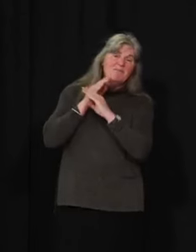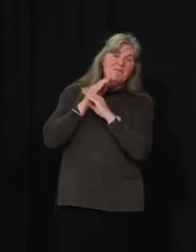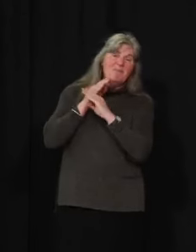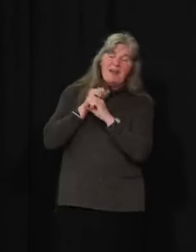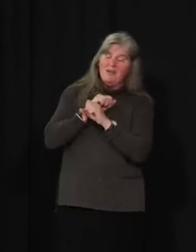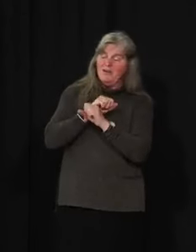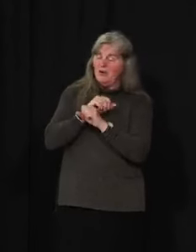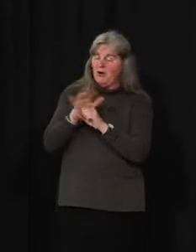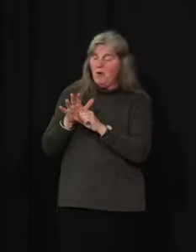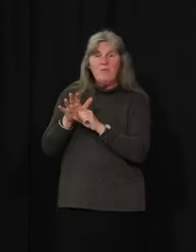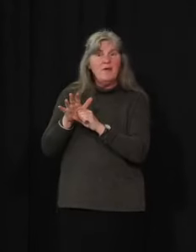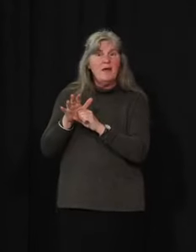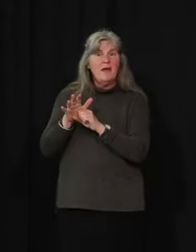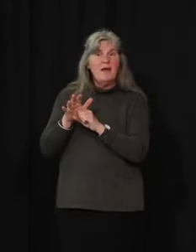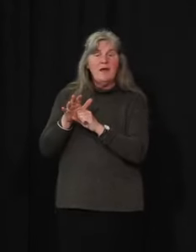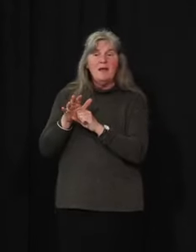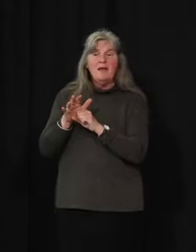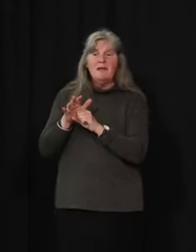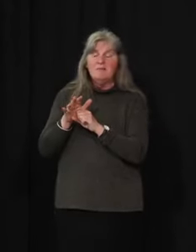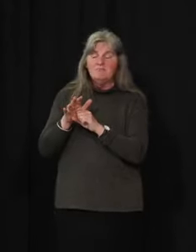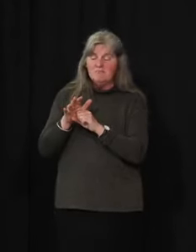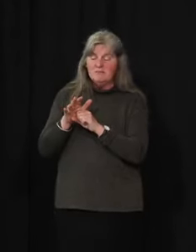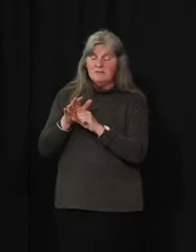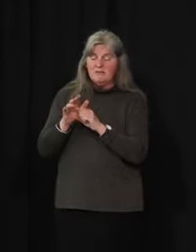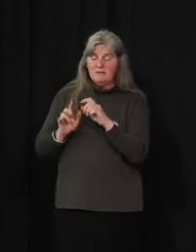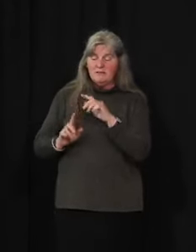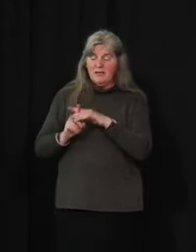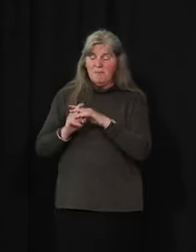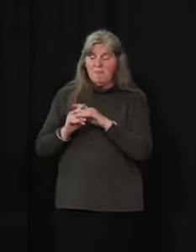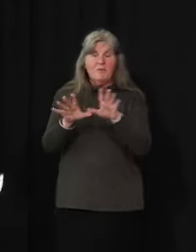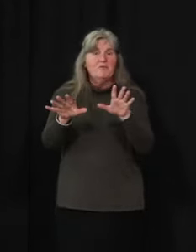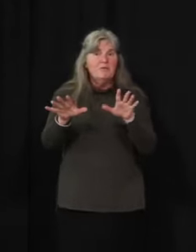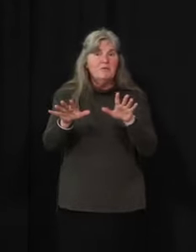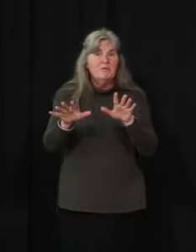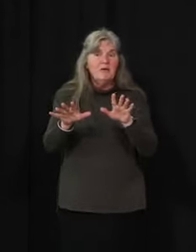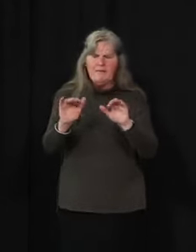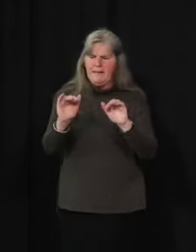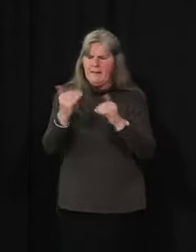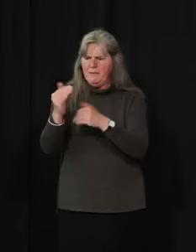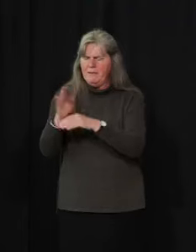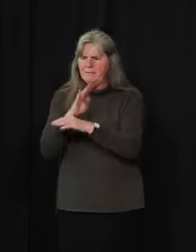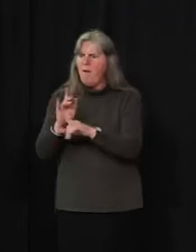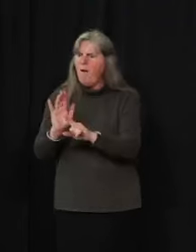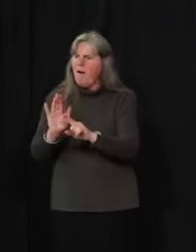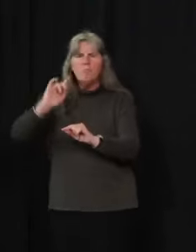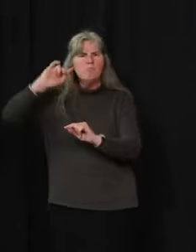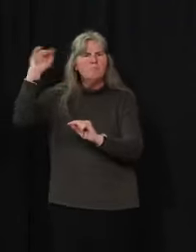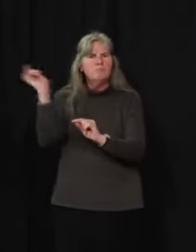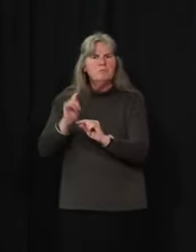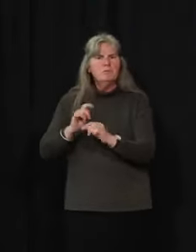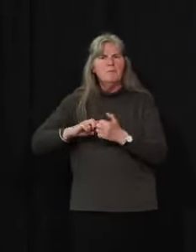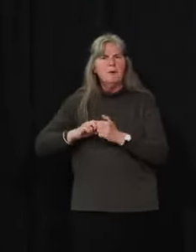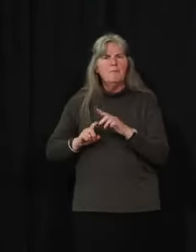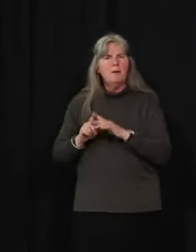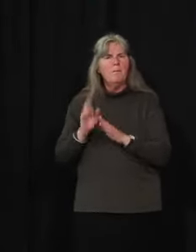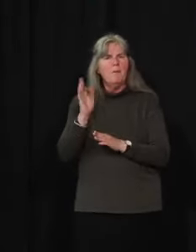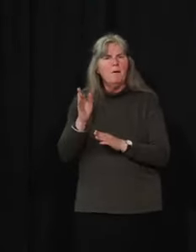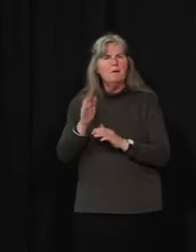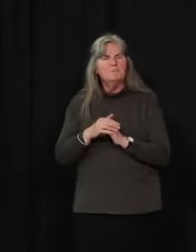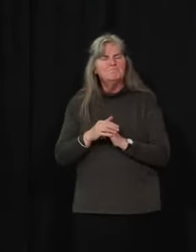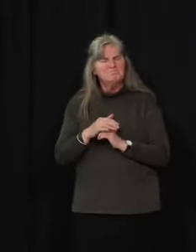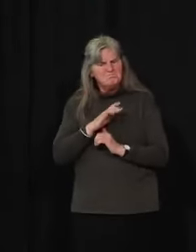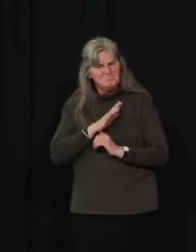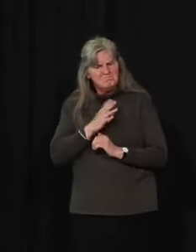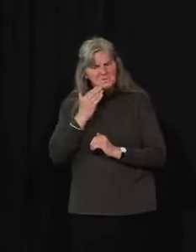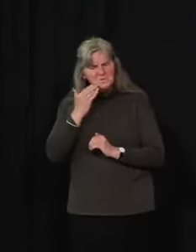case from becoming an outbreak, and it is so important. And I think, again, I tend to